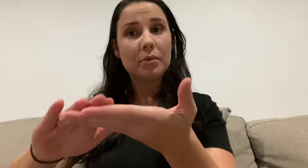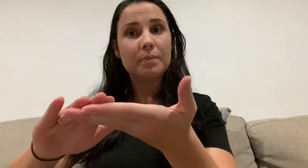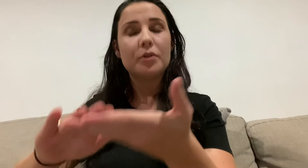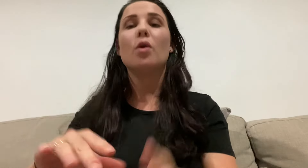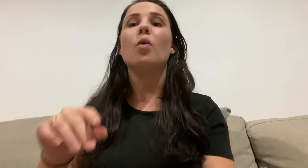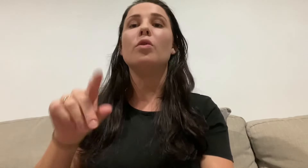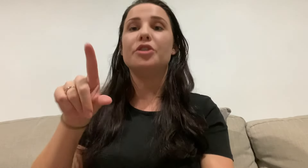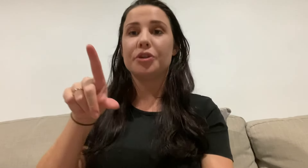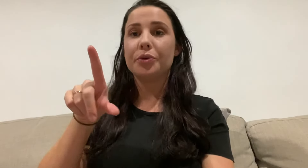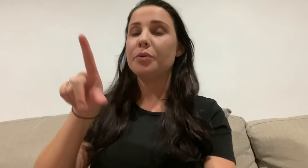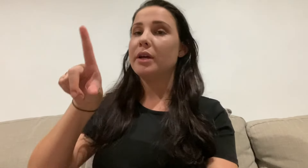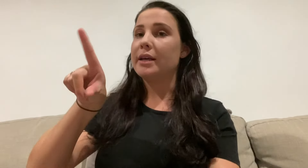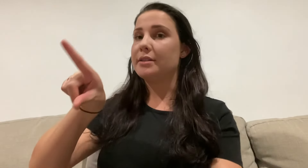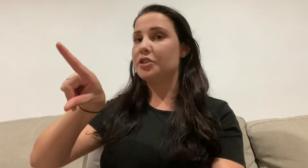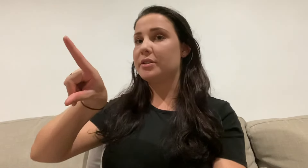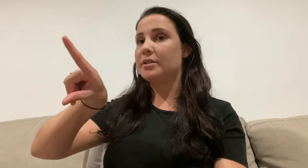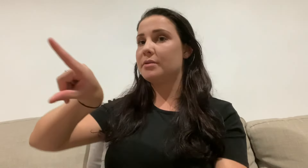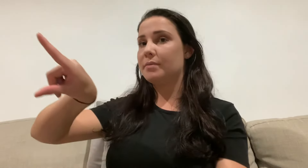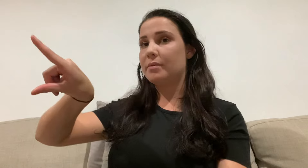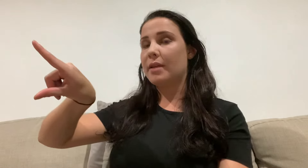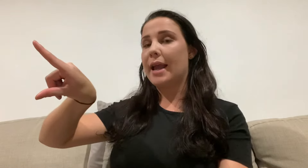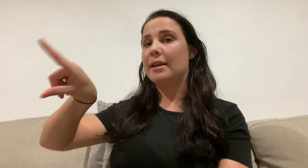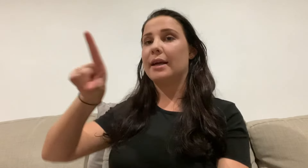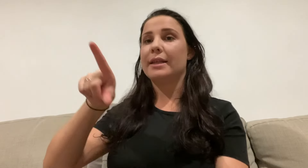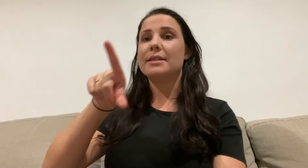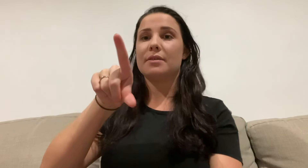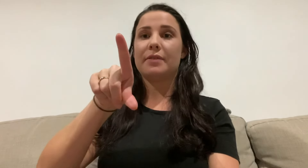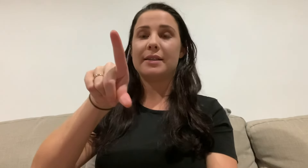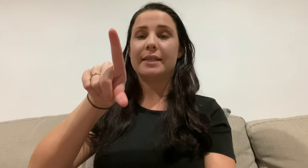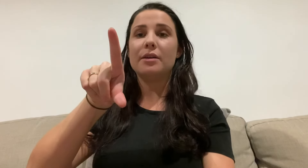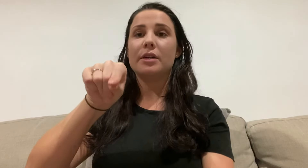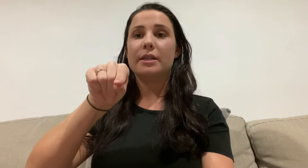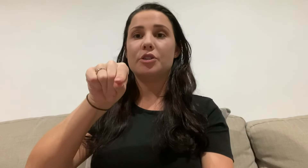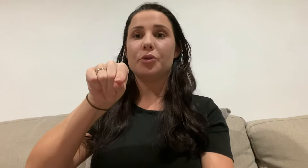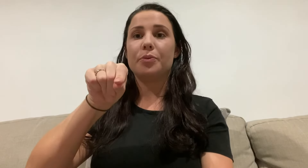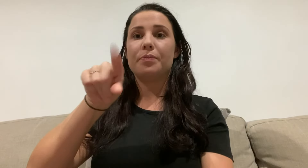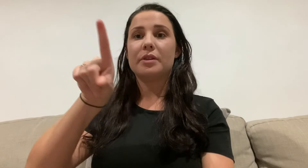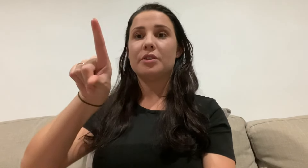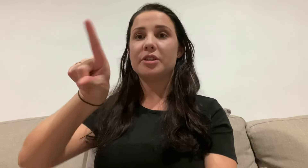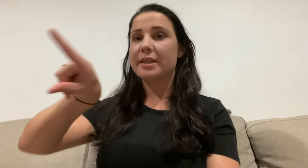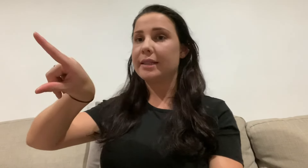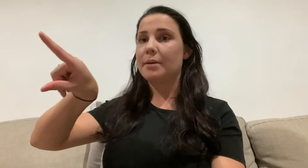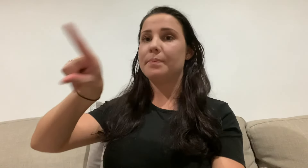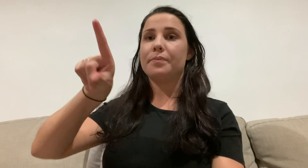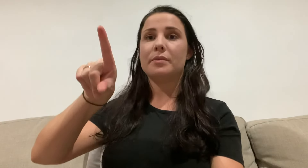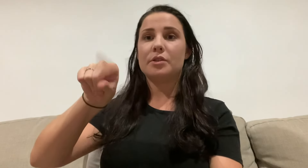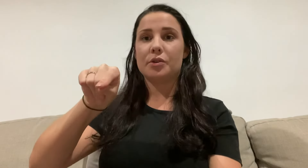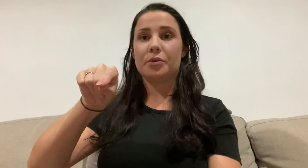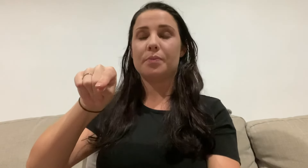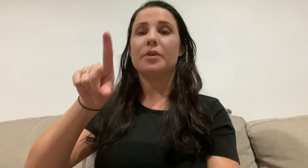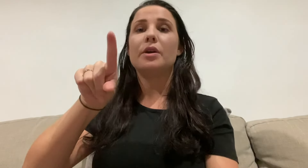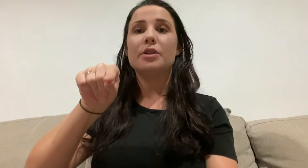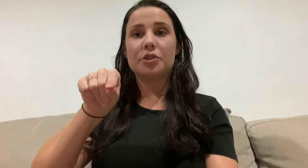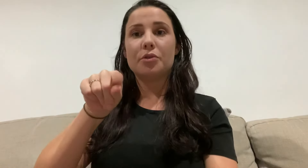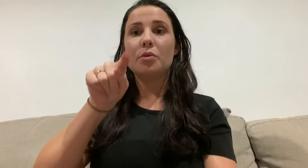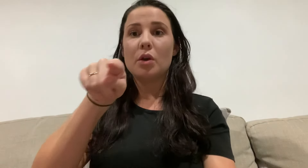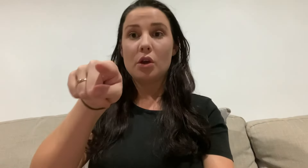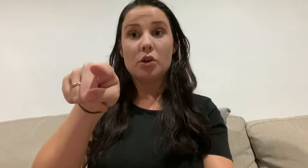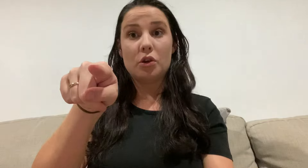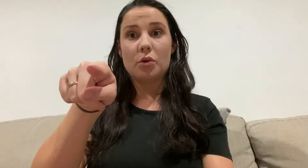or do is just hand like this face out. Do just like that. Do, do you